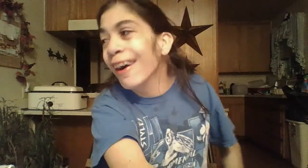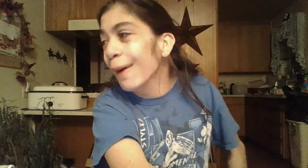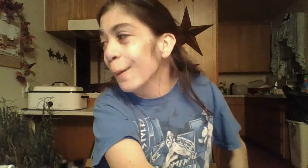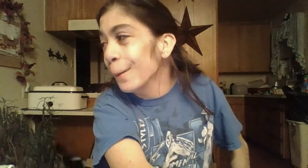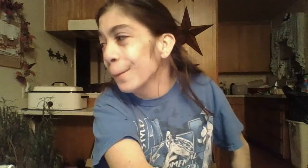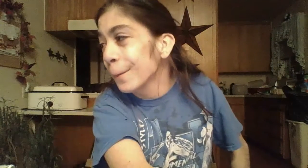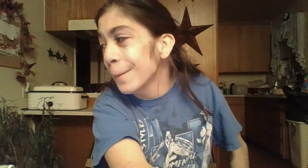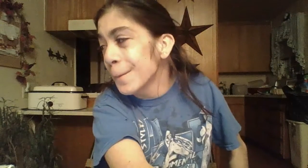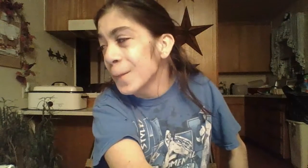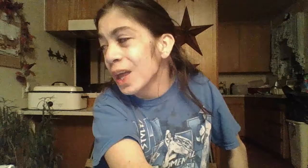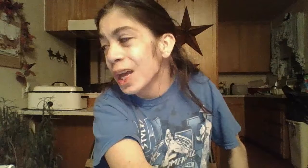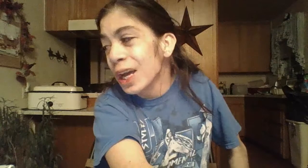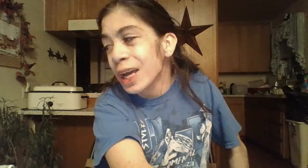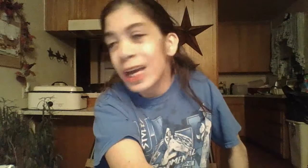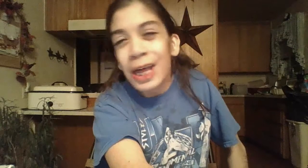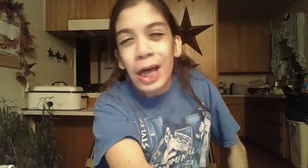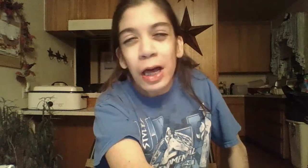Um, yeah.